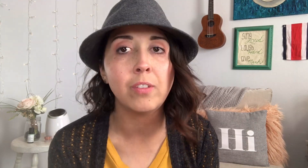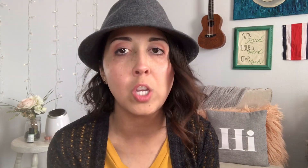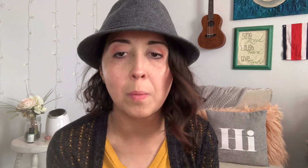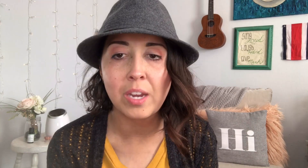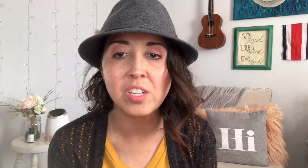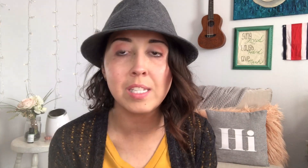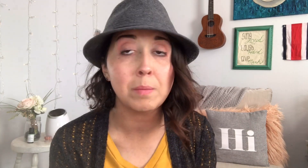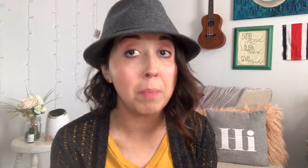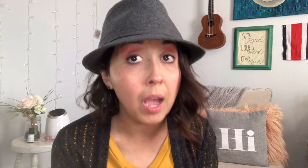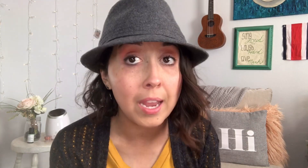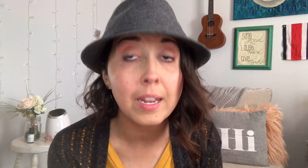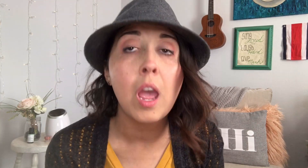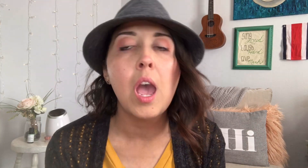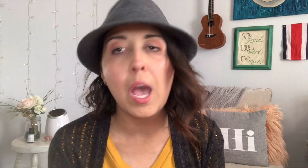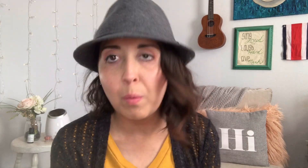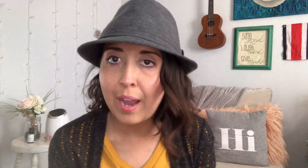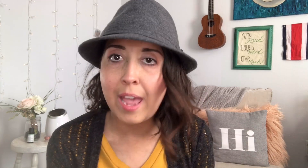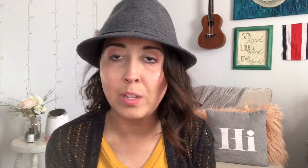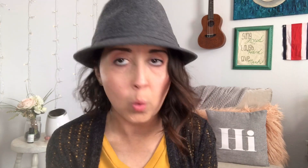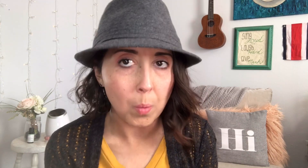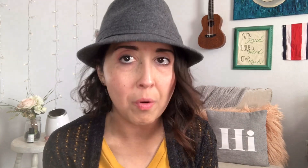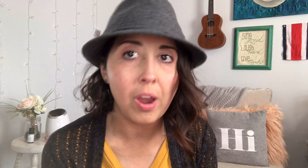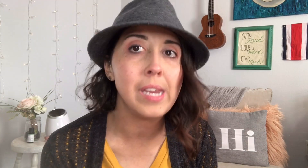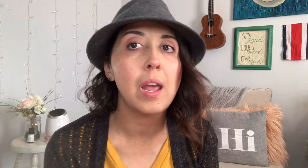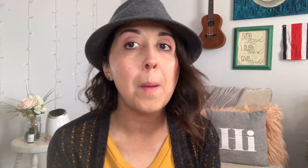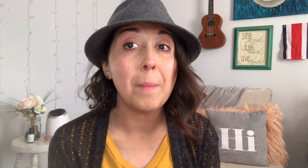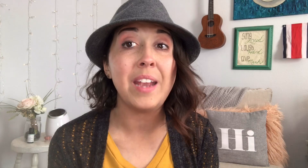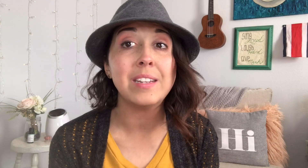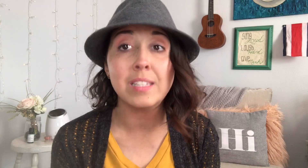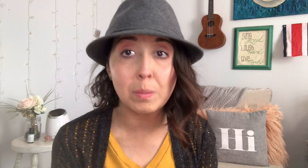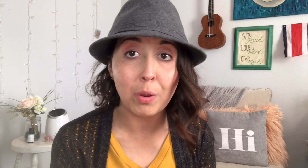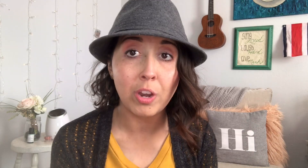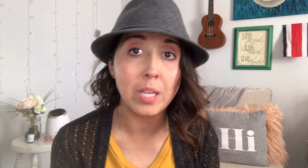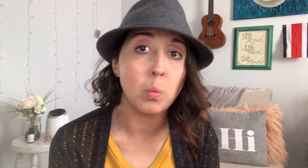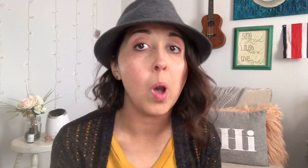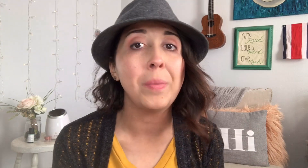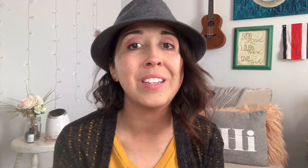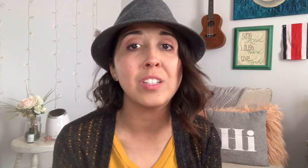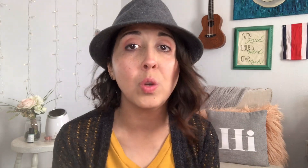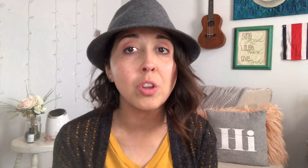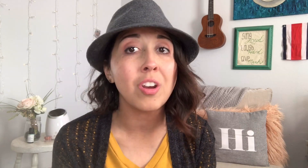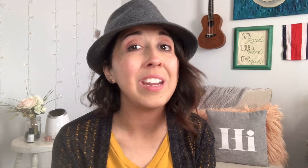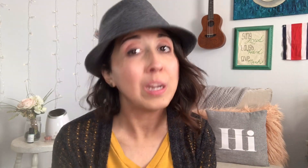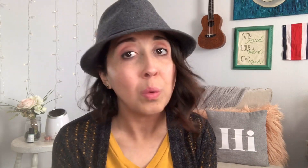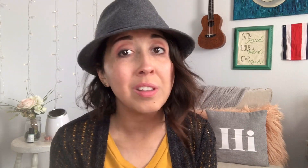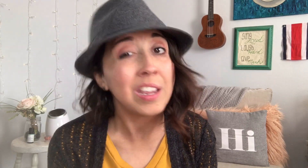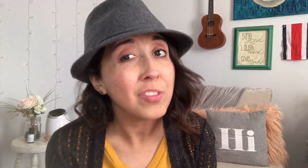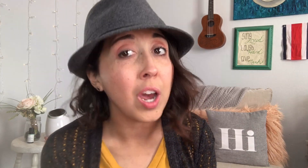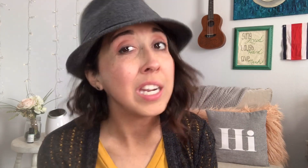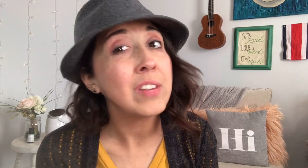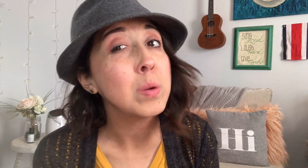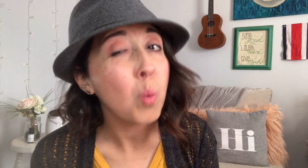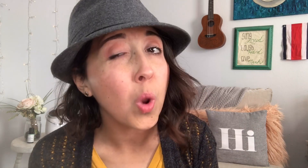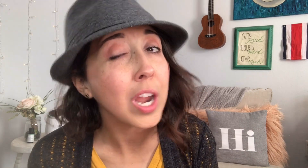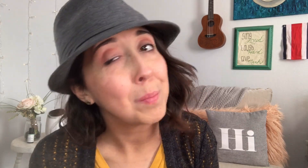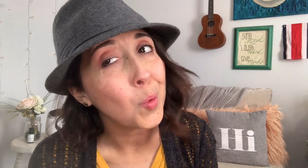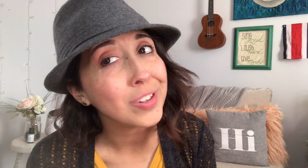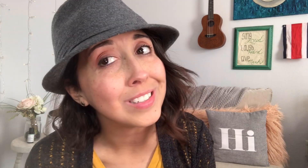failure patients but I want to incorporate mind and spirit as well because those are equally if not even more important